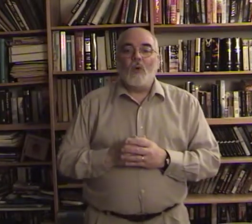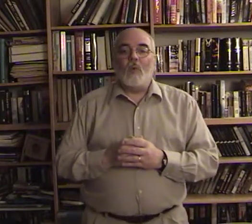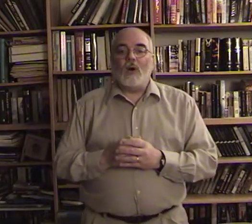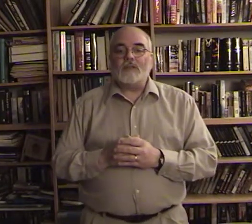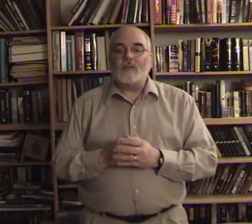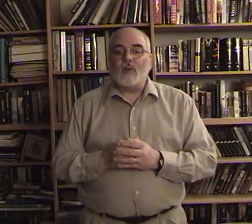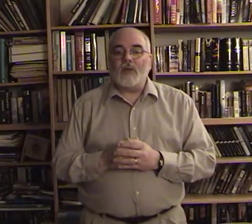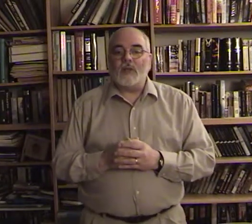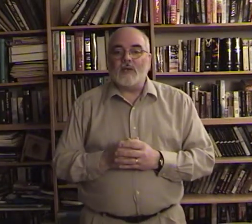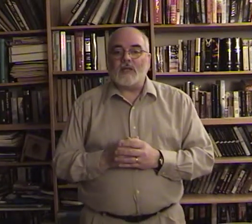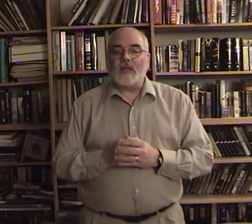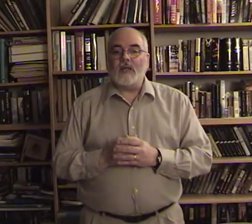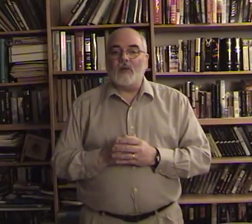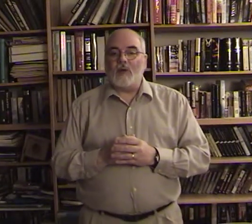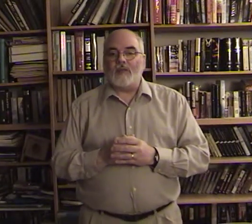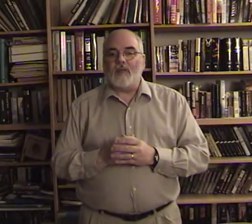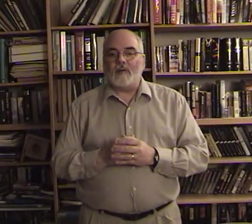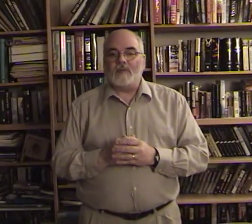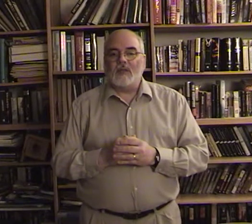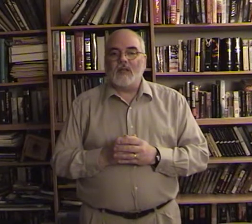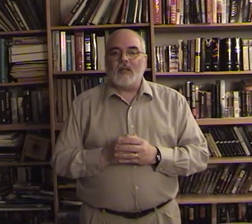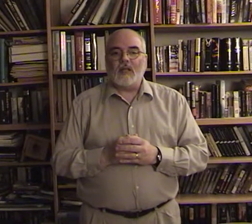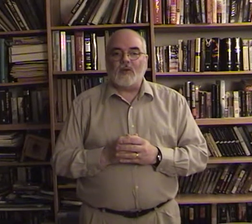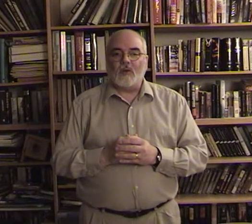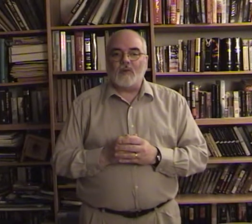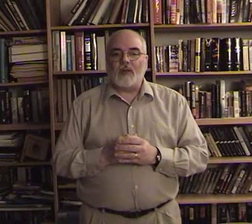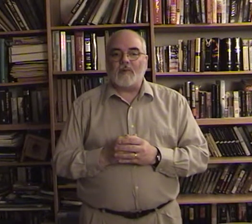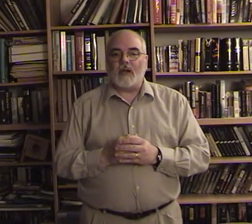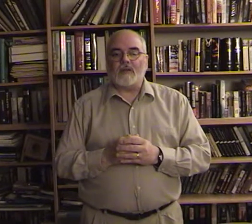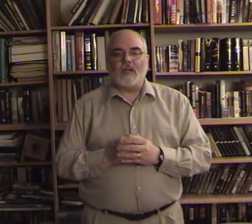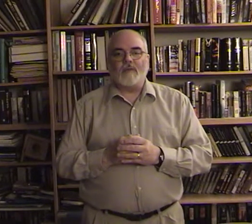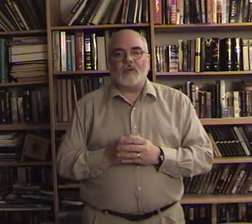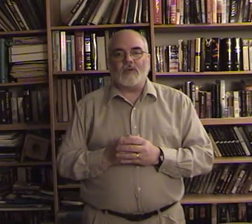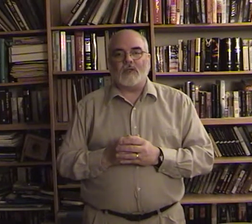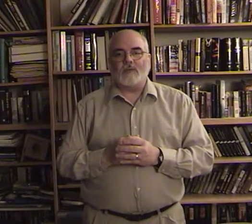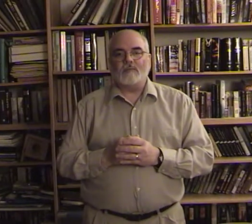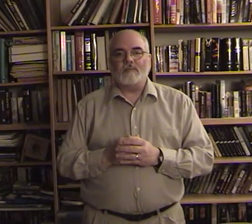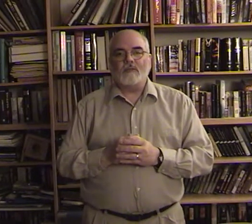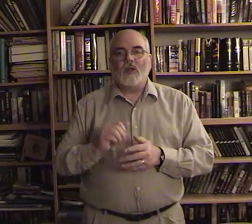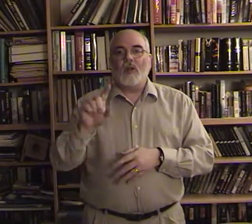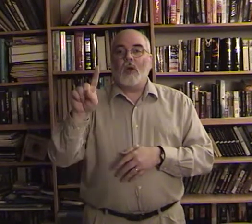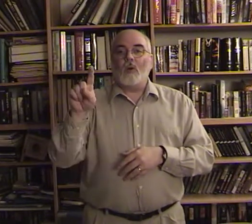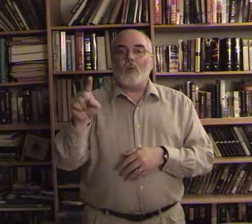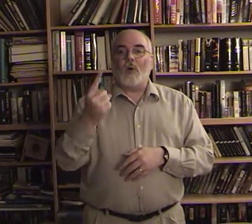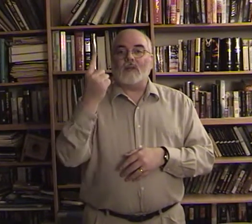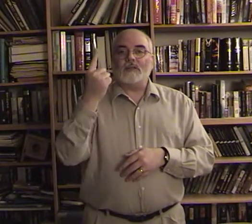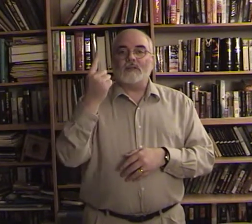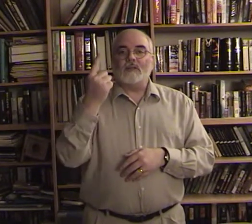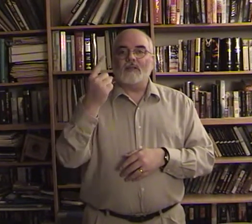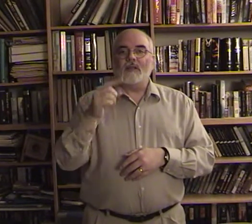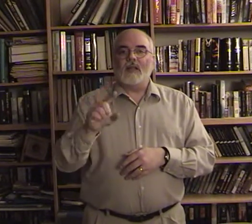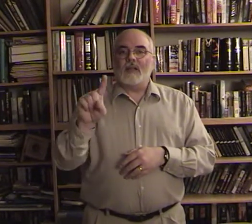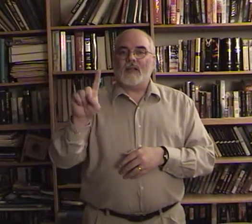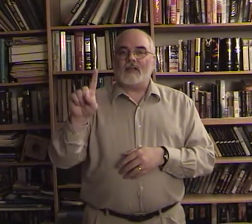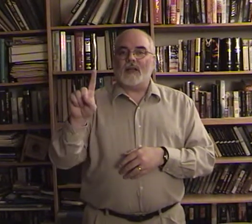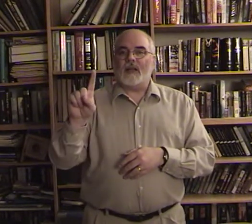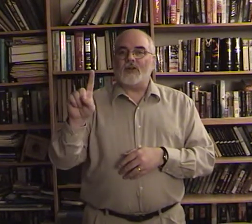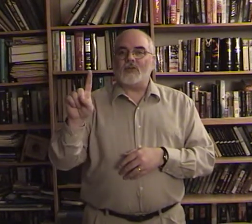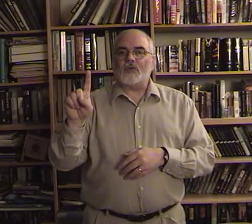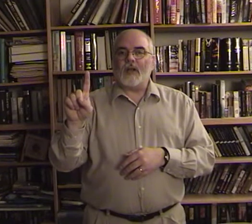once when he was eating with them he told them not to leave jerusalem once it's kind of like you're striking